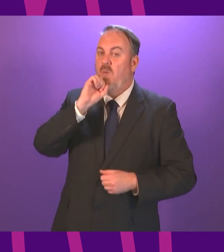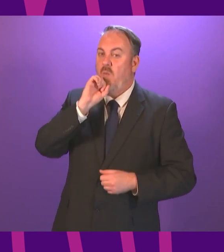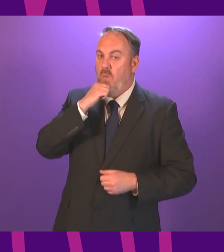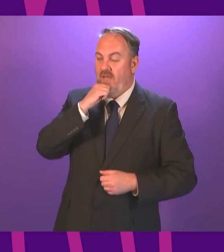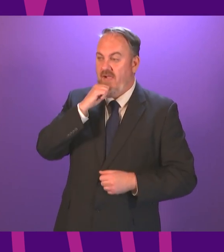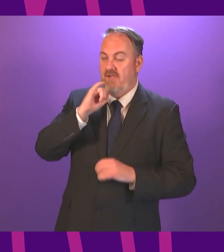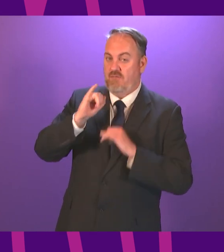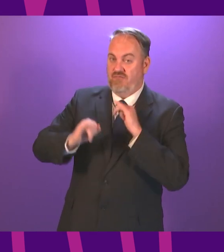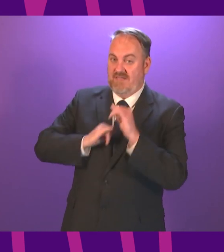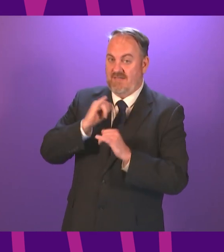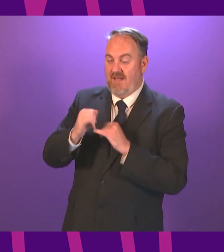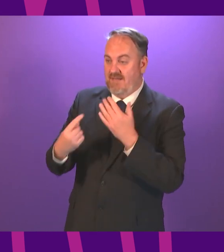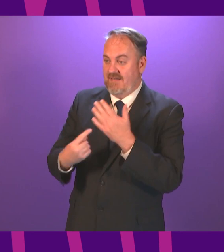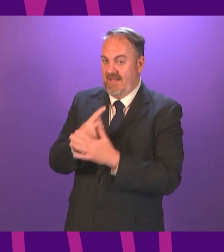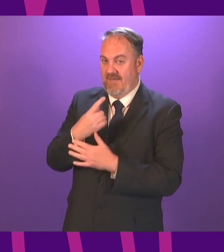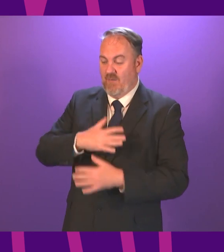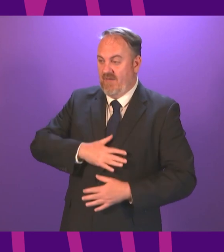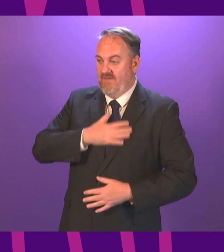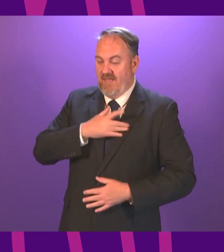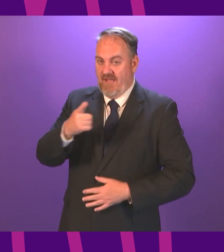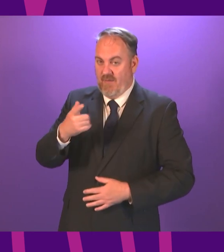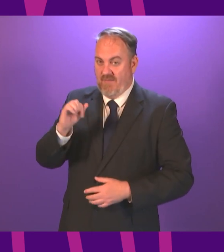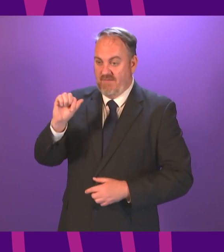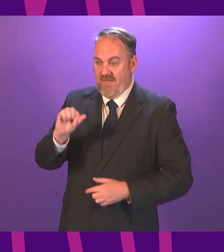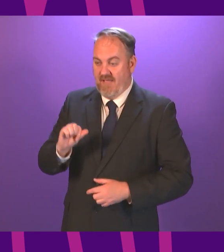the government accountable when there have been clear shortcomings